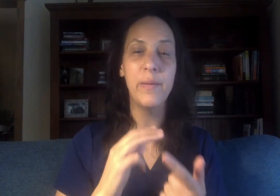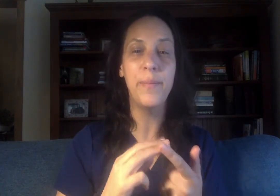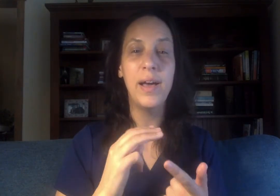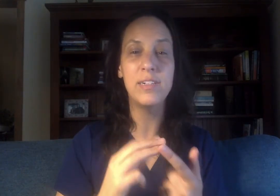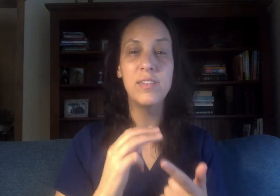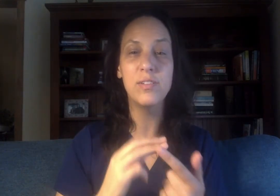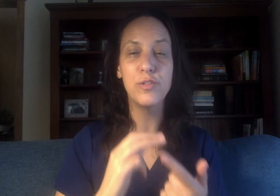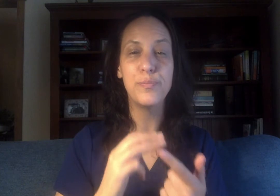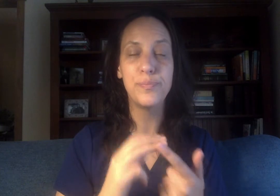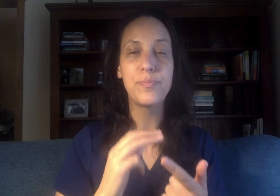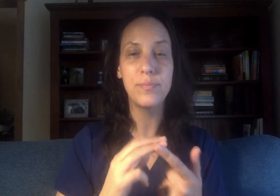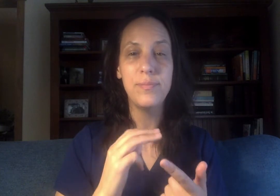impact is